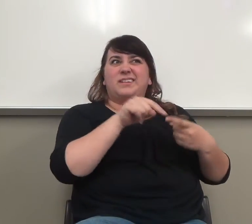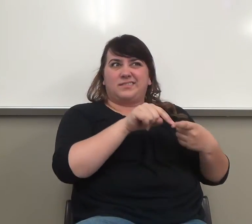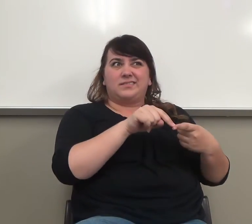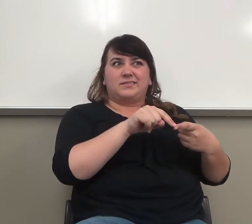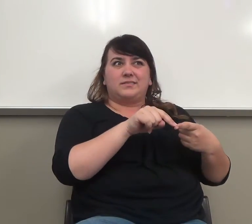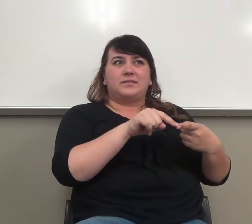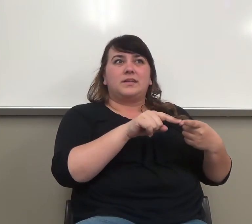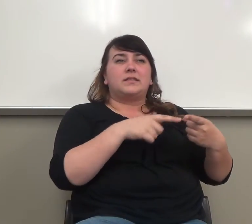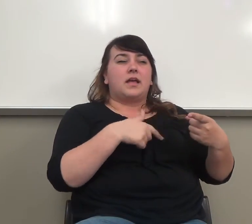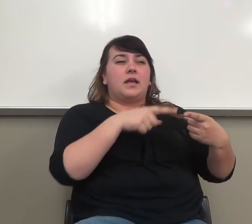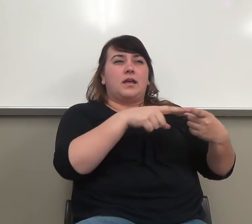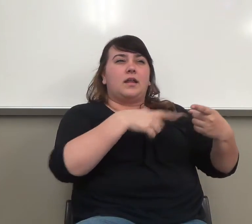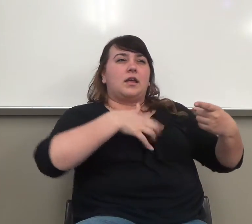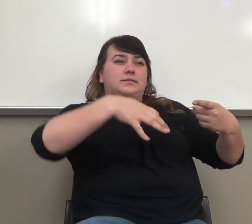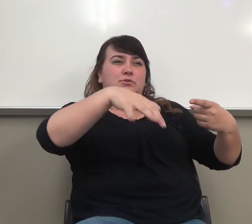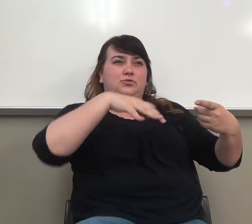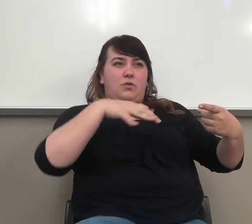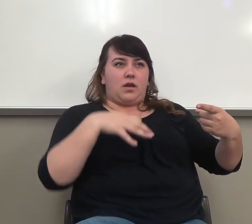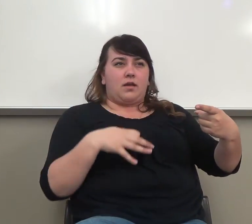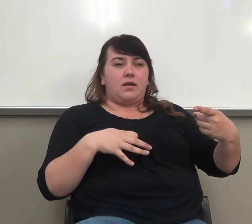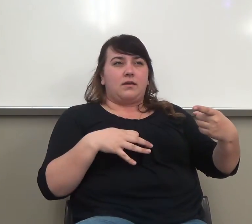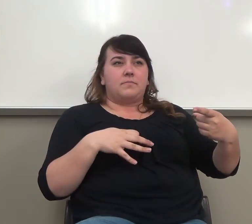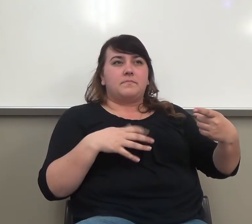describe. I'm to pick things you want to describe.